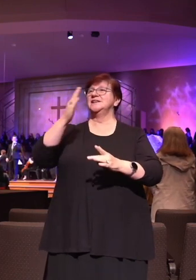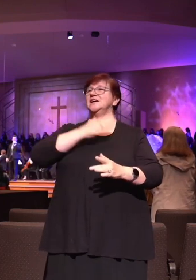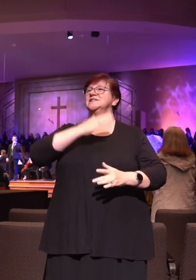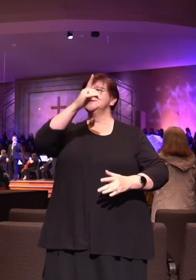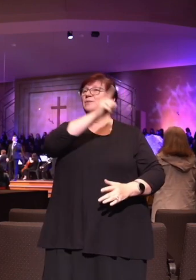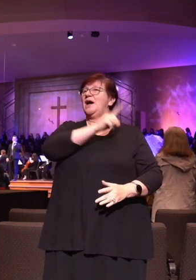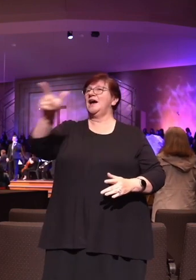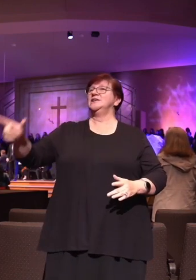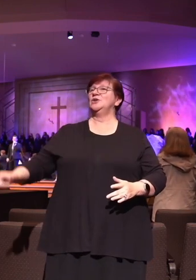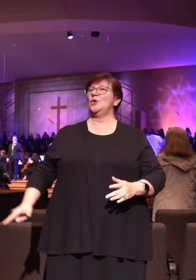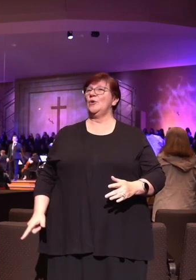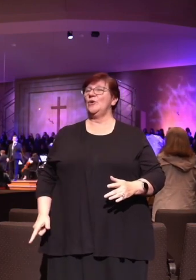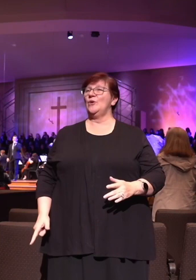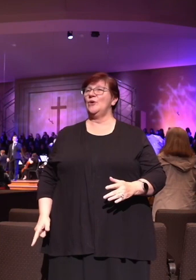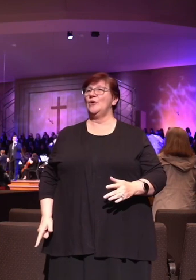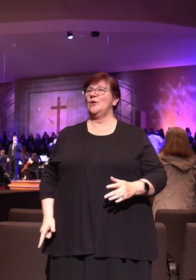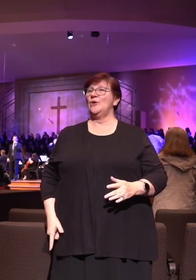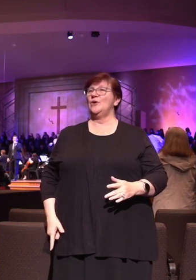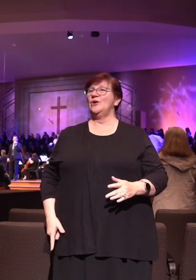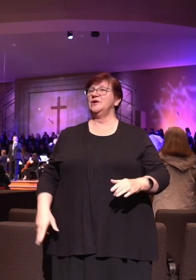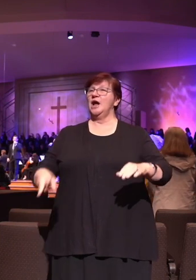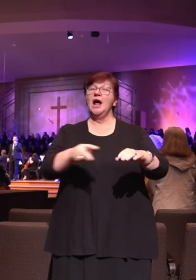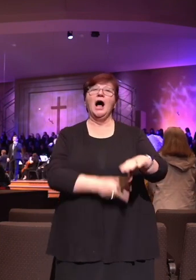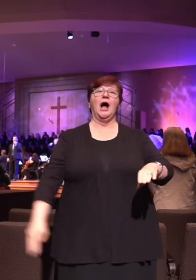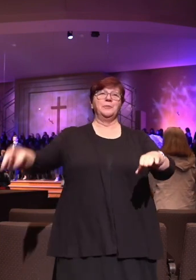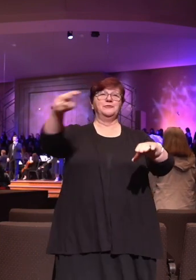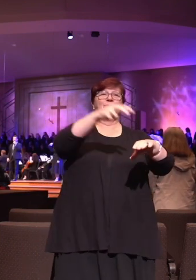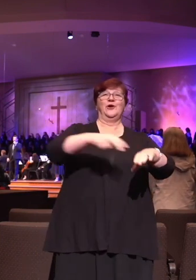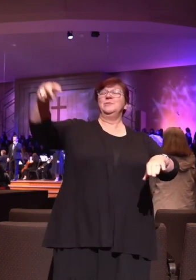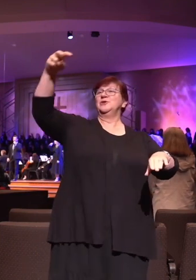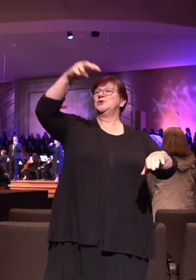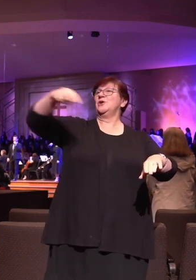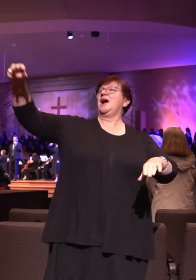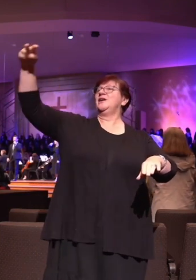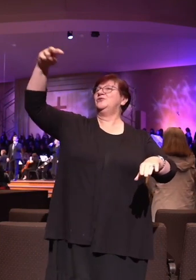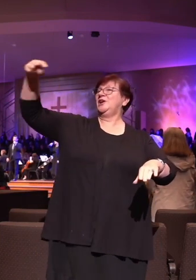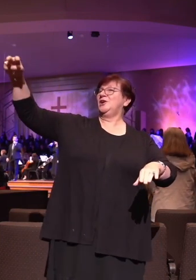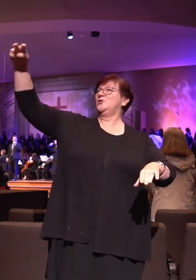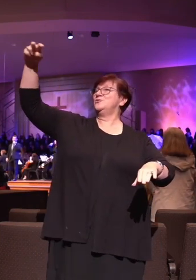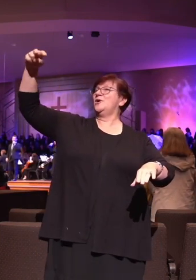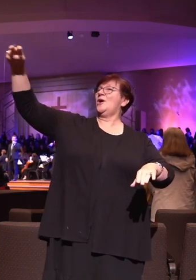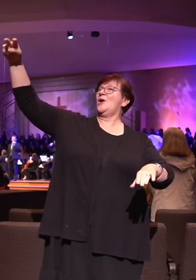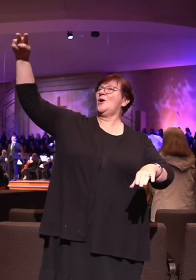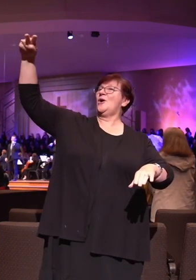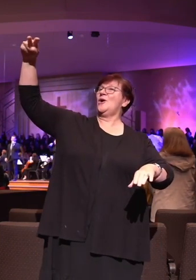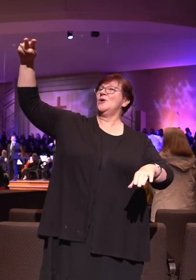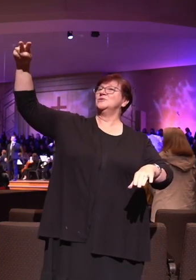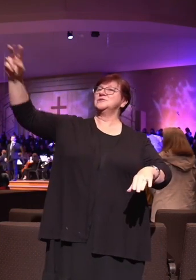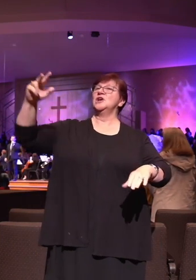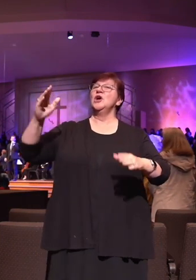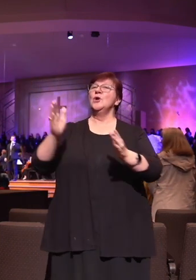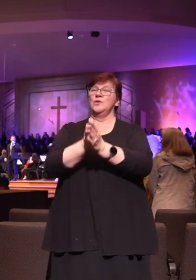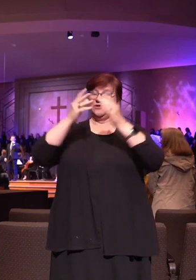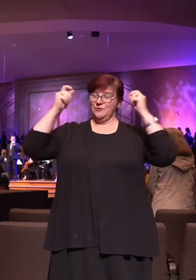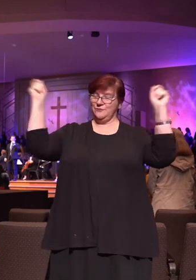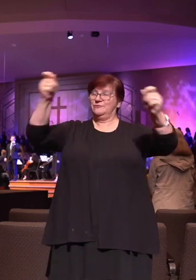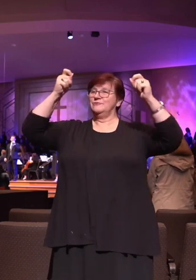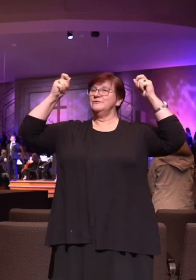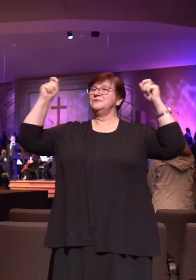my Lord. Up from the grave he arose, with a mighty